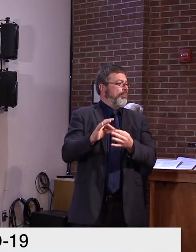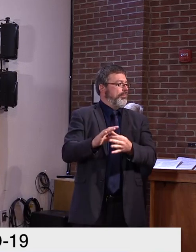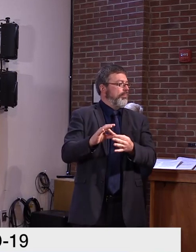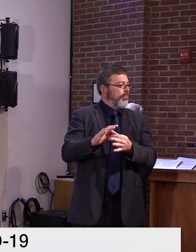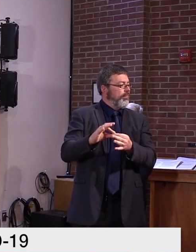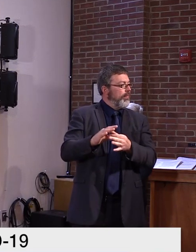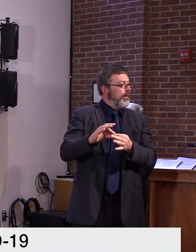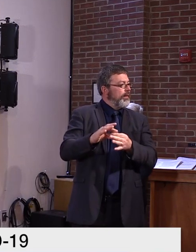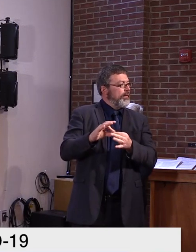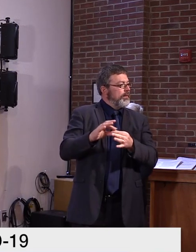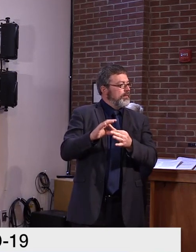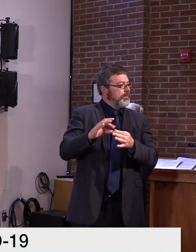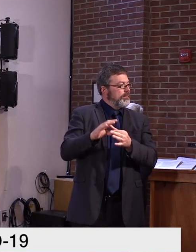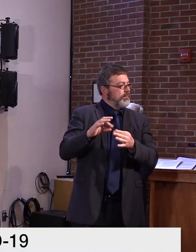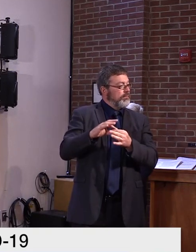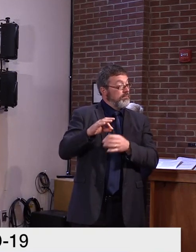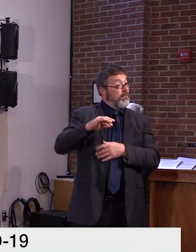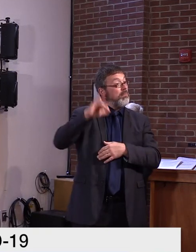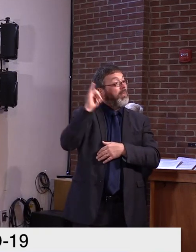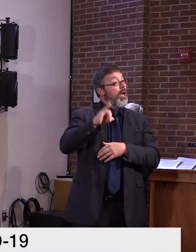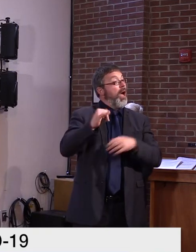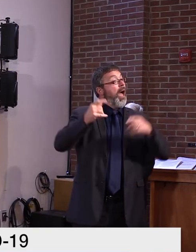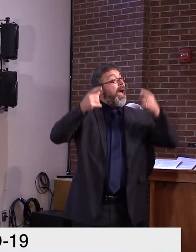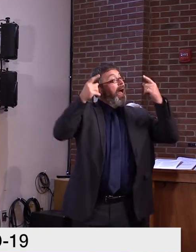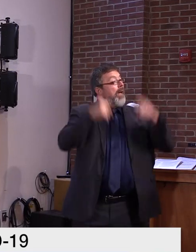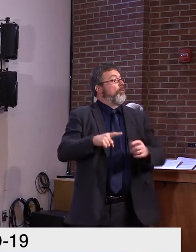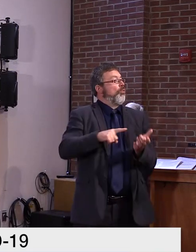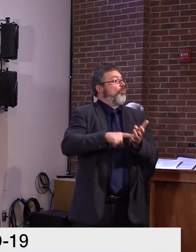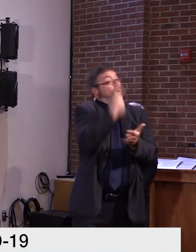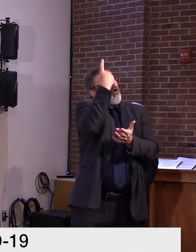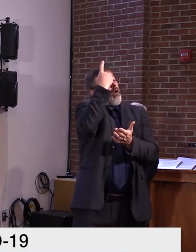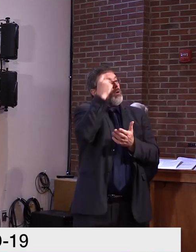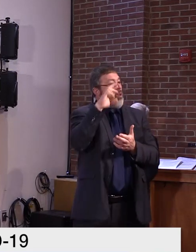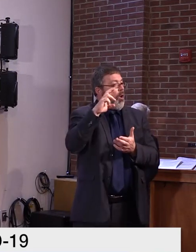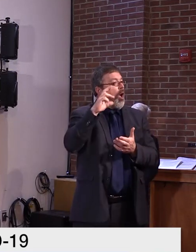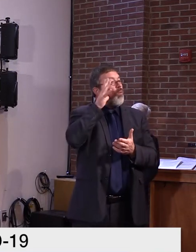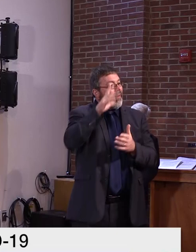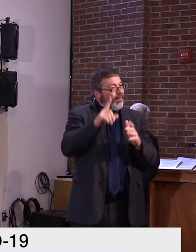Oh, absolutely. We'll also have, um,